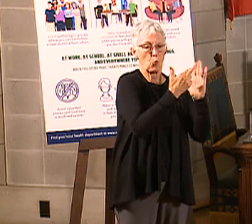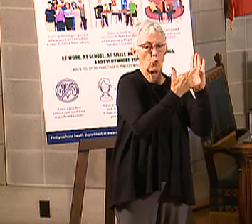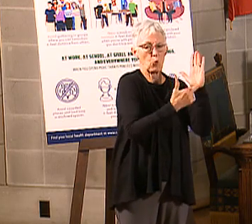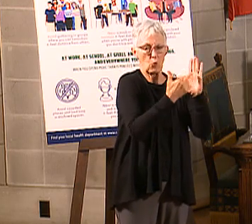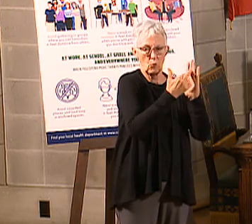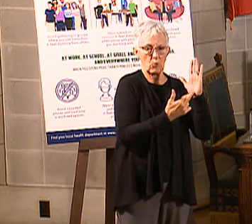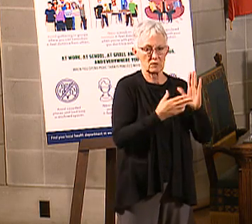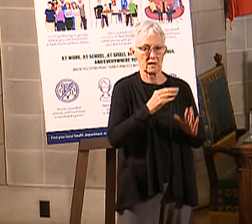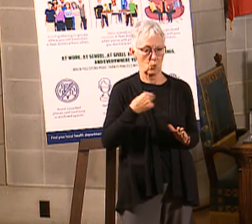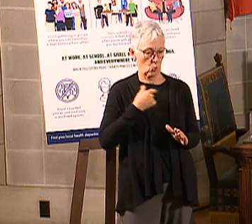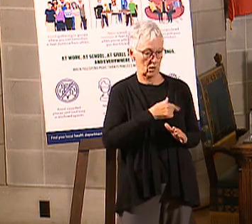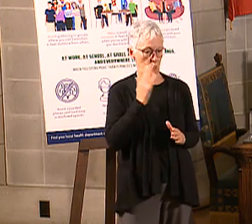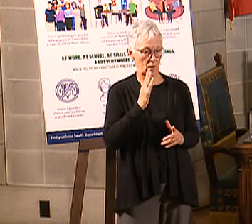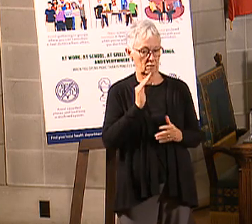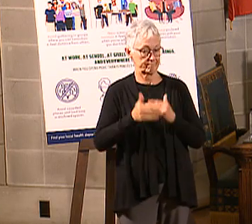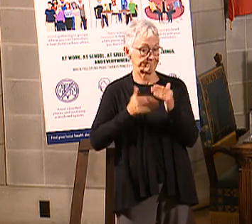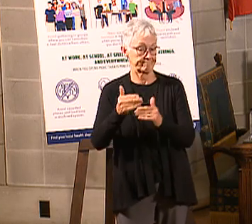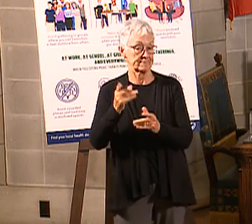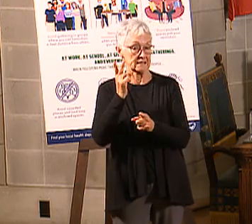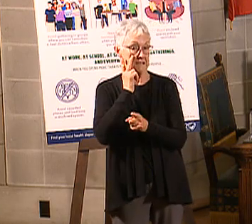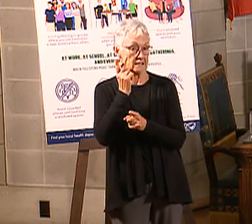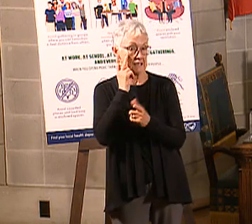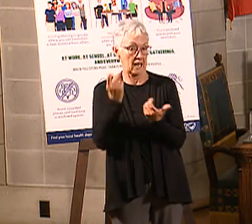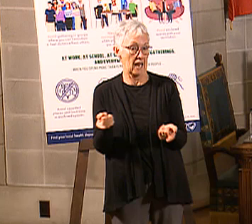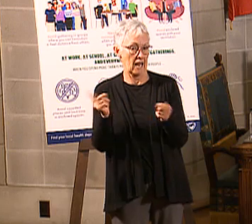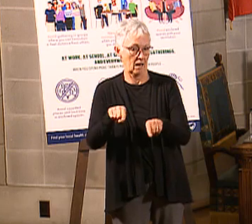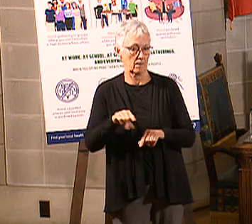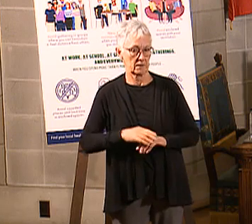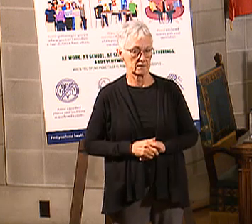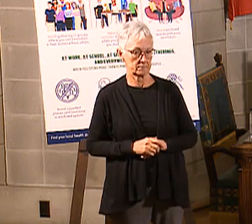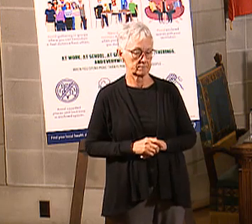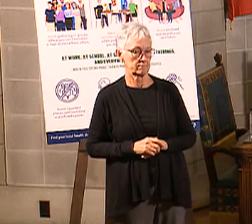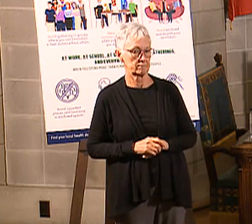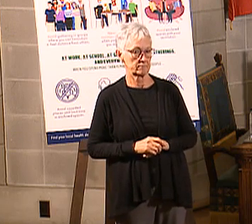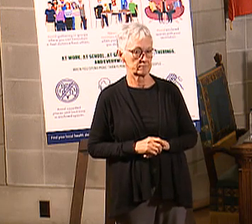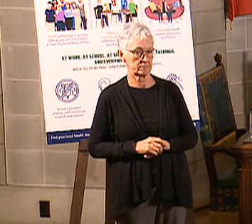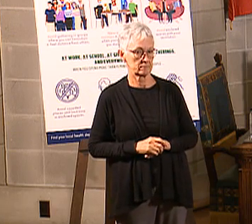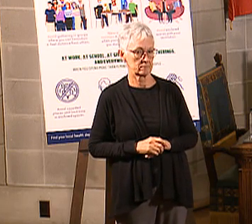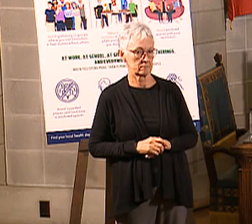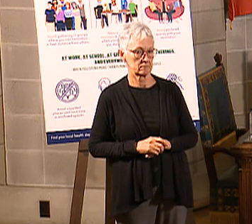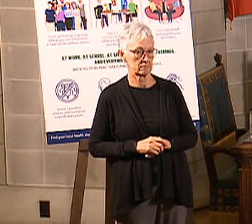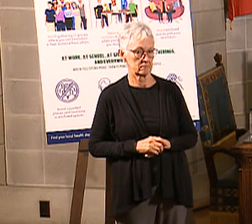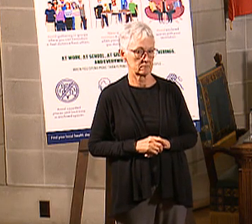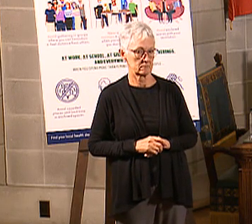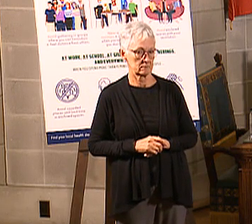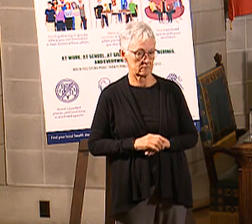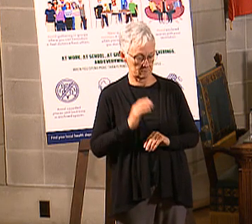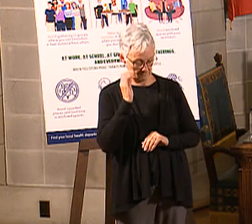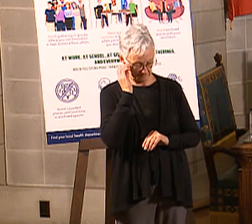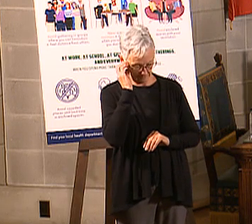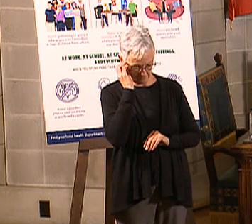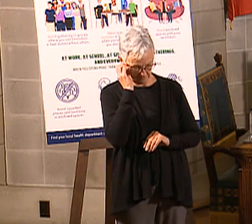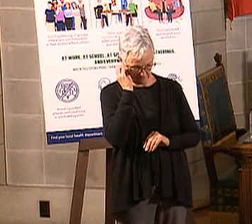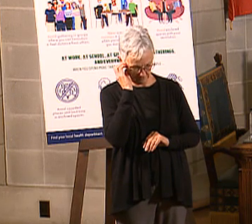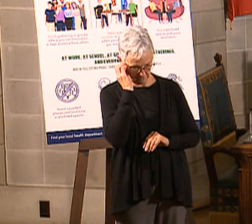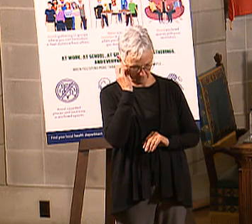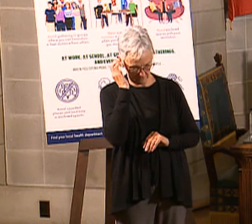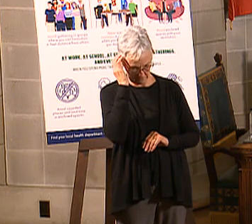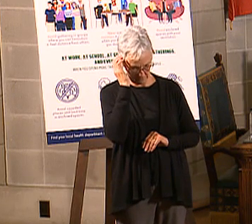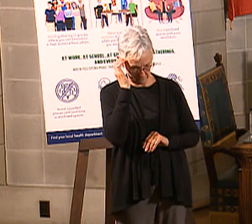to review it in the meantime. So, you're saying that the recommendation to do more things to mitigate was before you